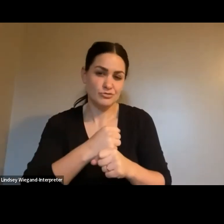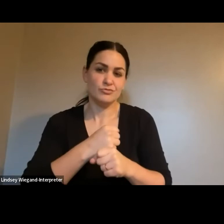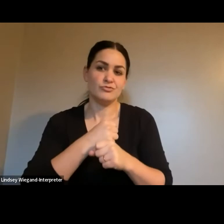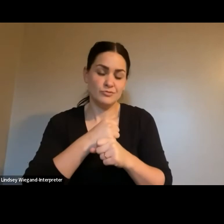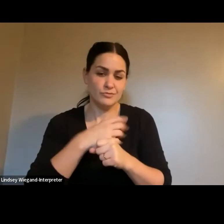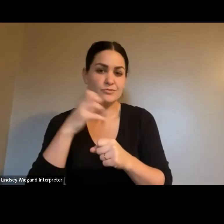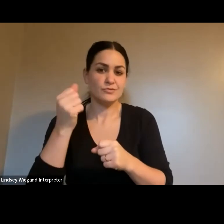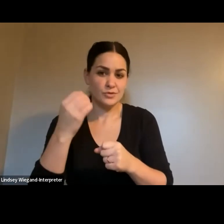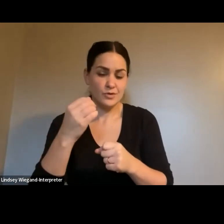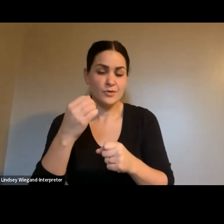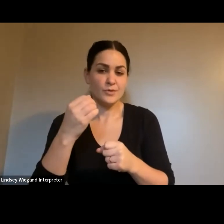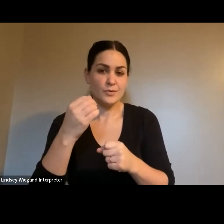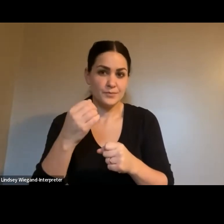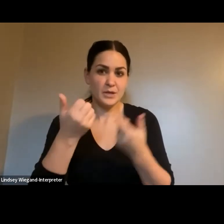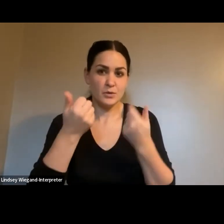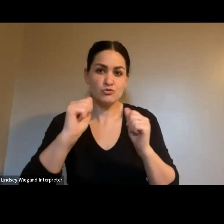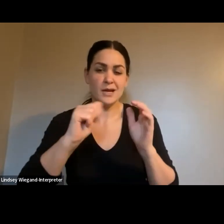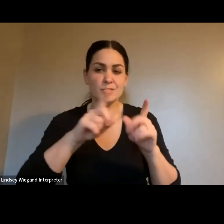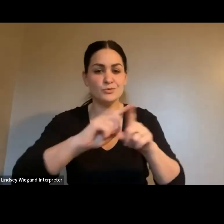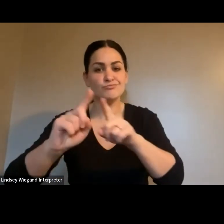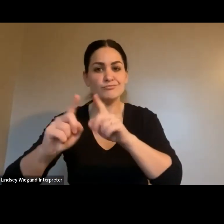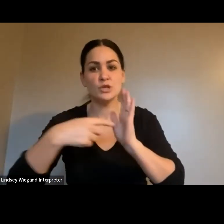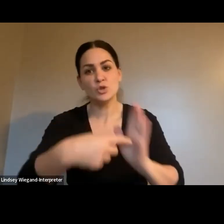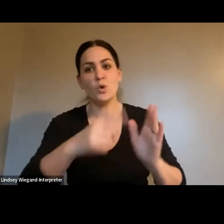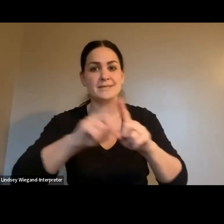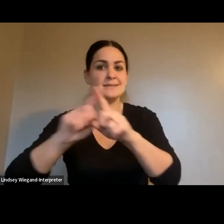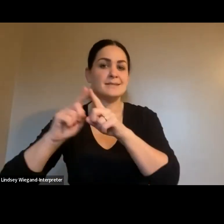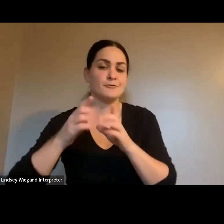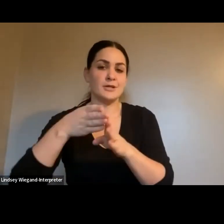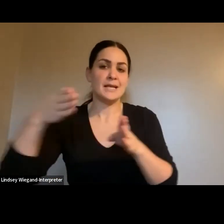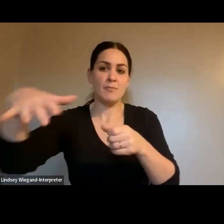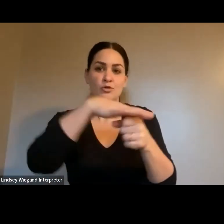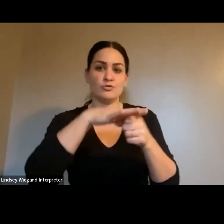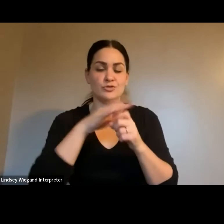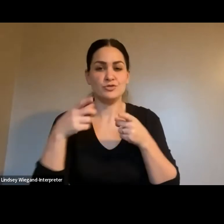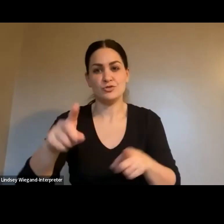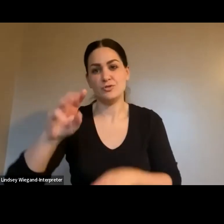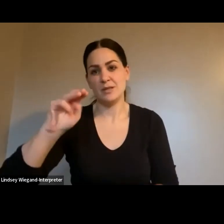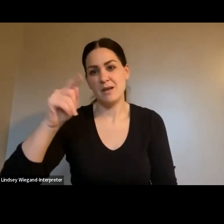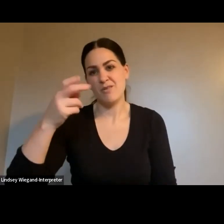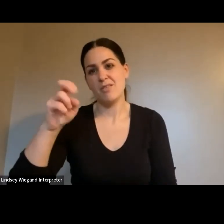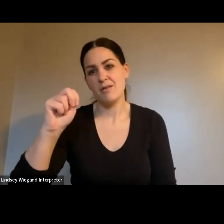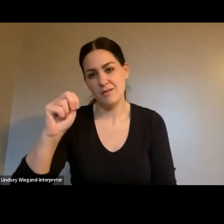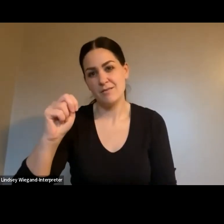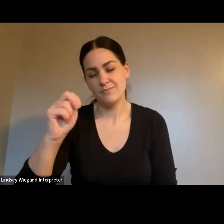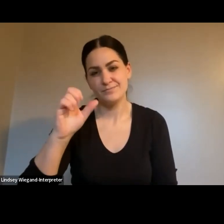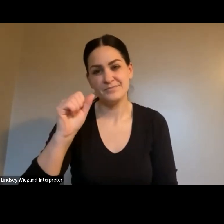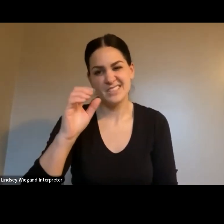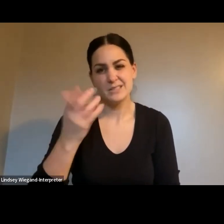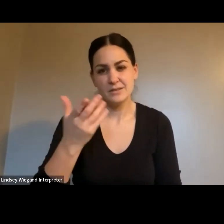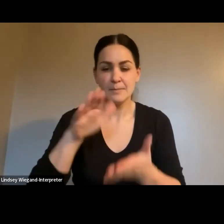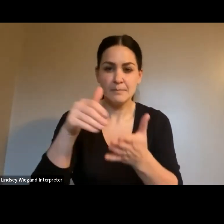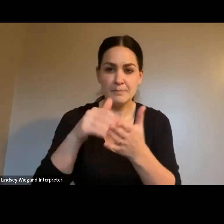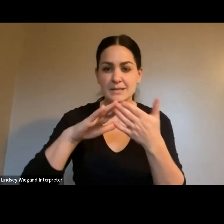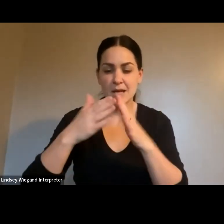showcase different neighborhoods during the marathon. So it made. was around midtown, which it only didn't